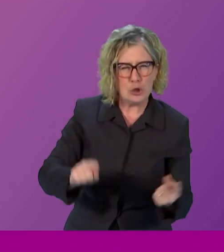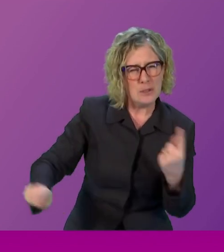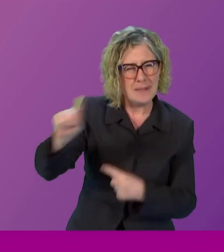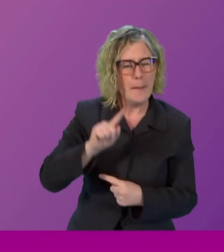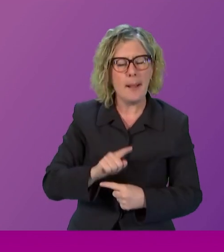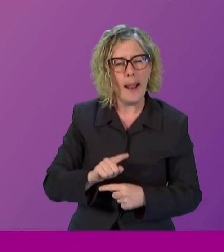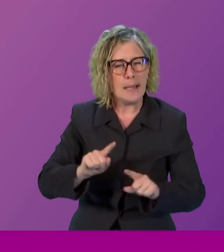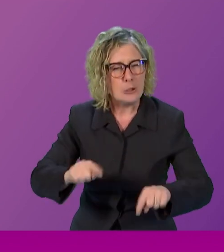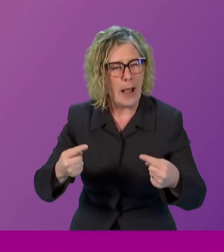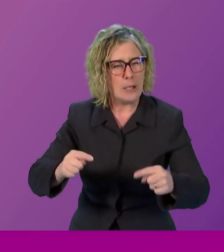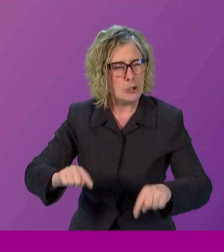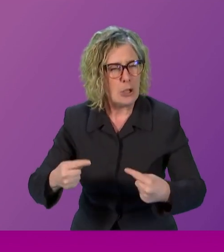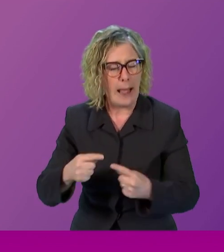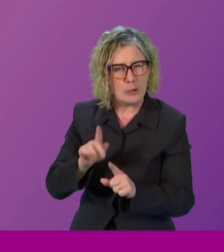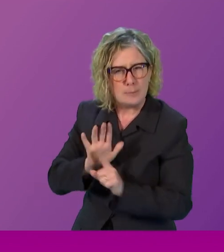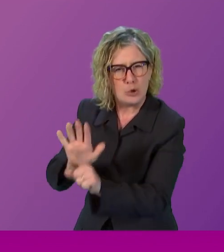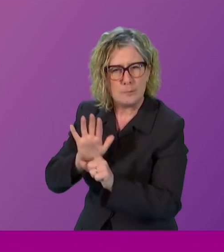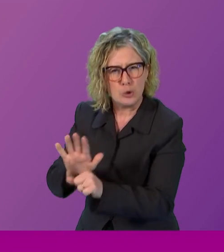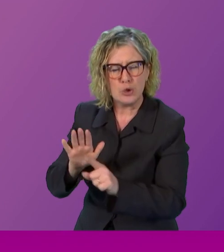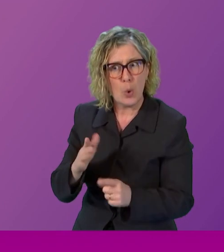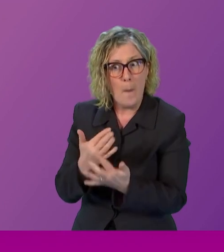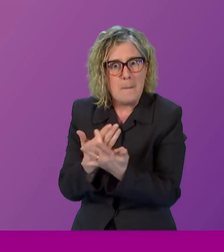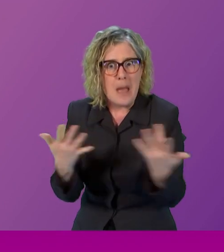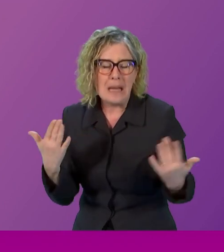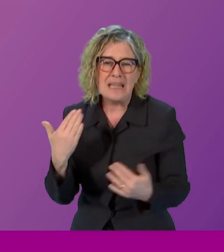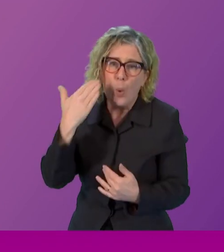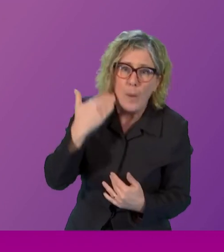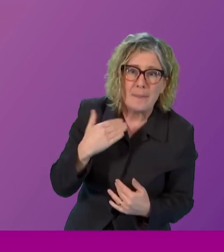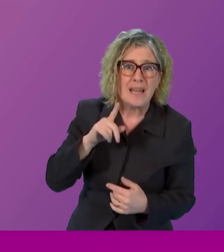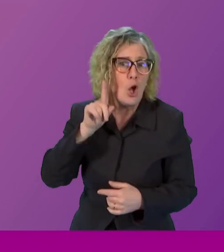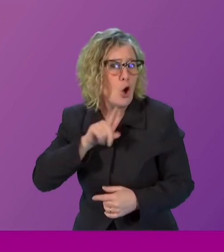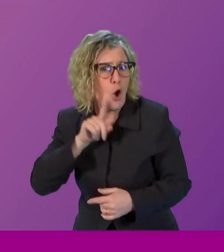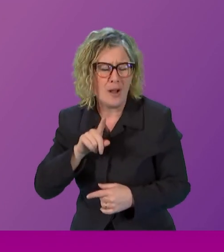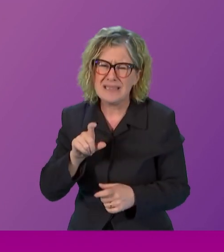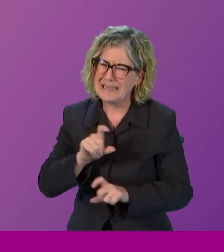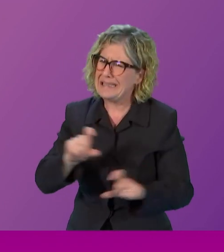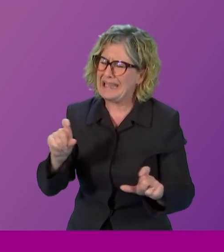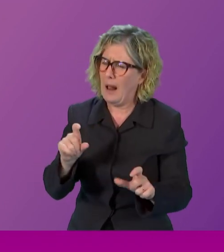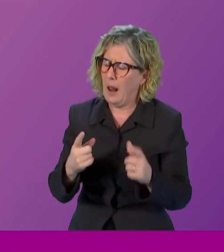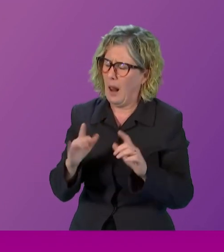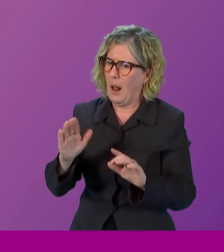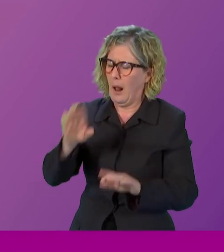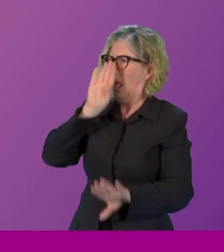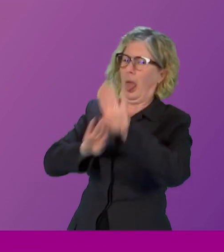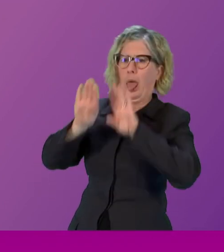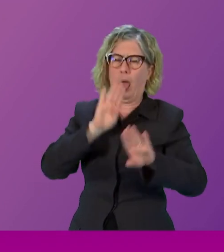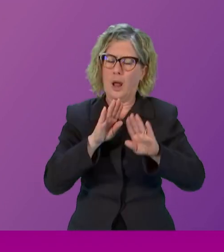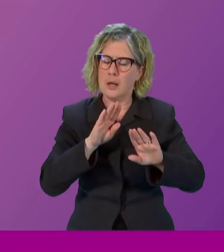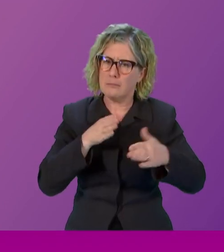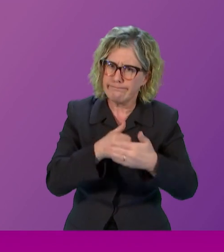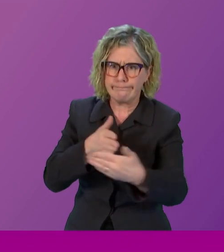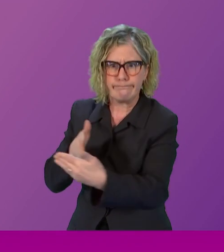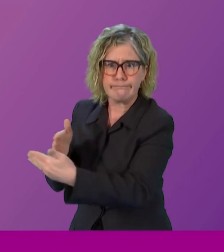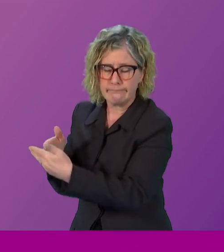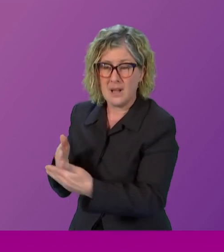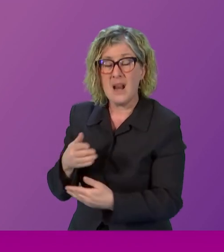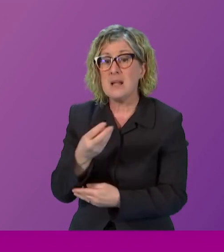real challenges for girls and women today some of these challenges are ones that my generation didn't